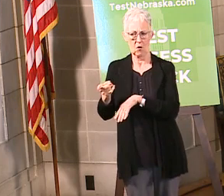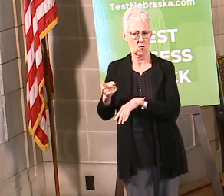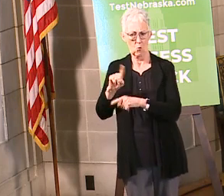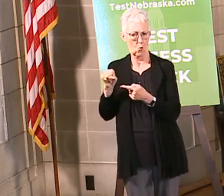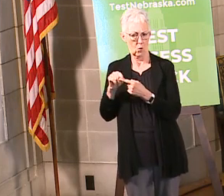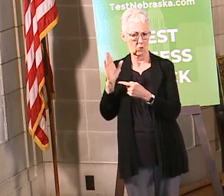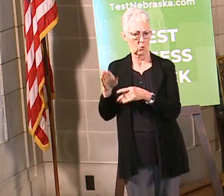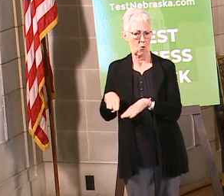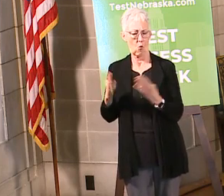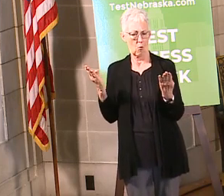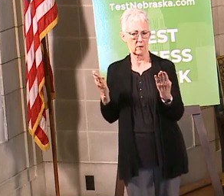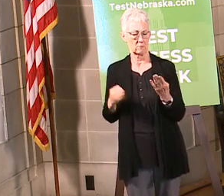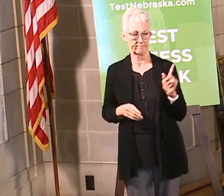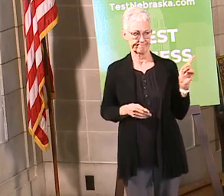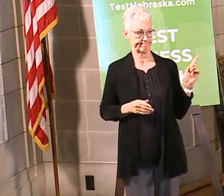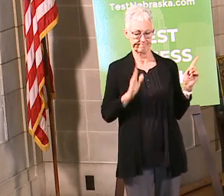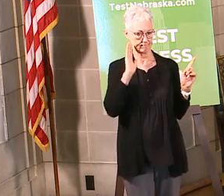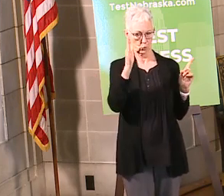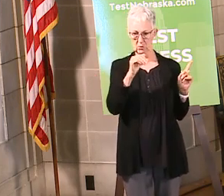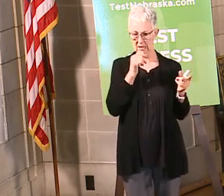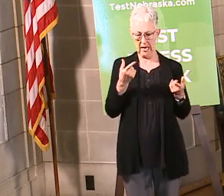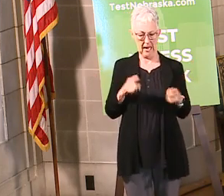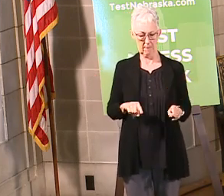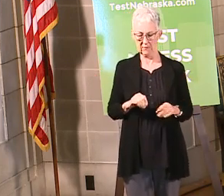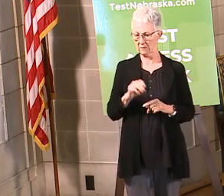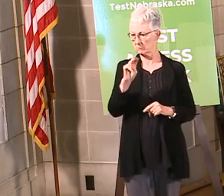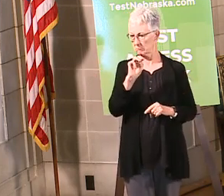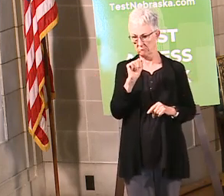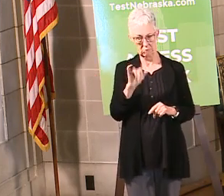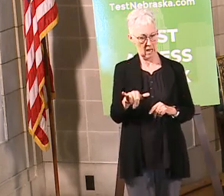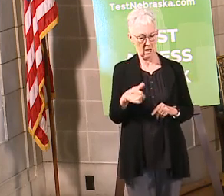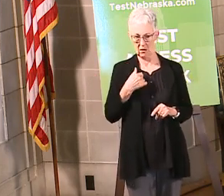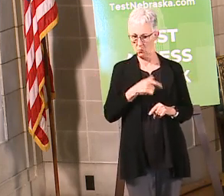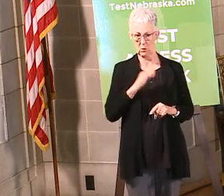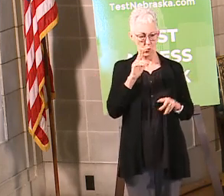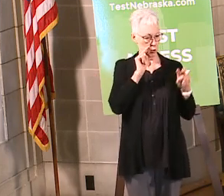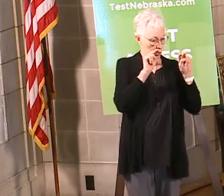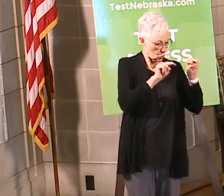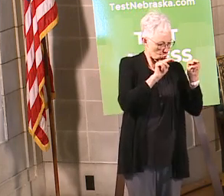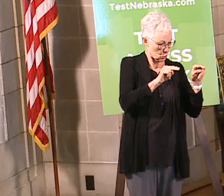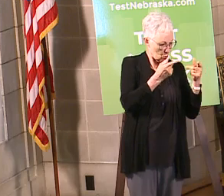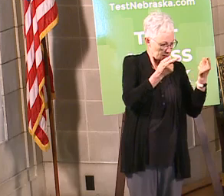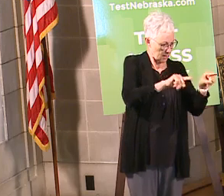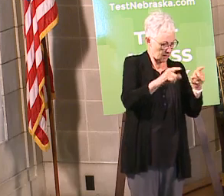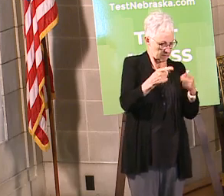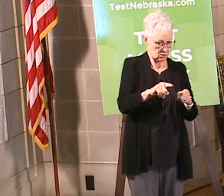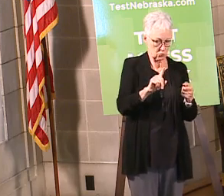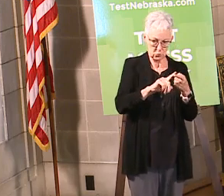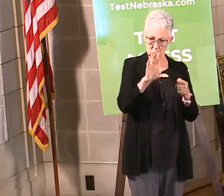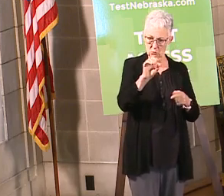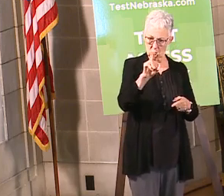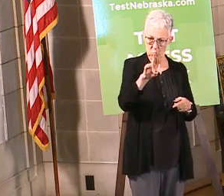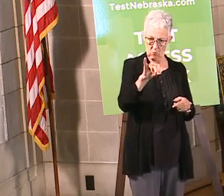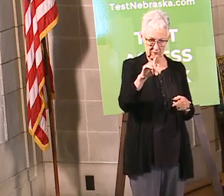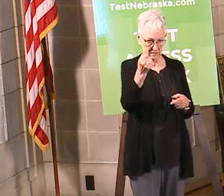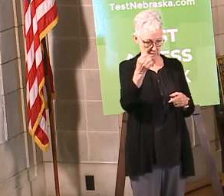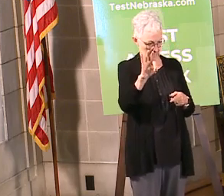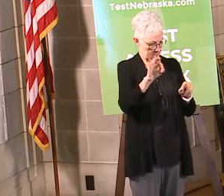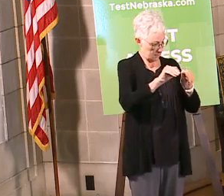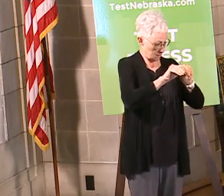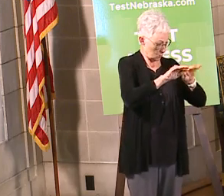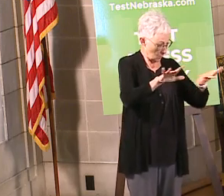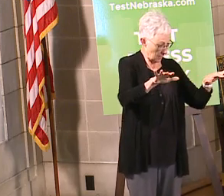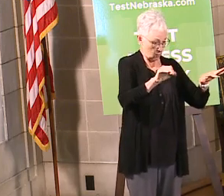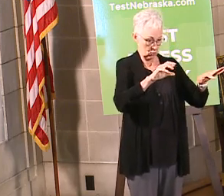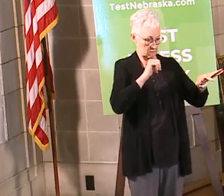May. I can tell you that for sure. We will be taking a look at the data as we go through the month of May and making decisions about June based upon what we see happening in